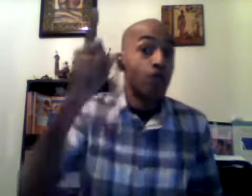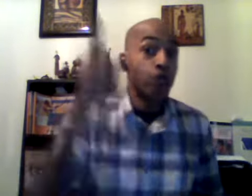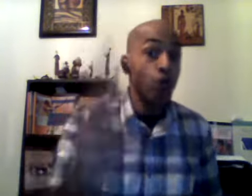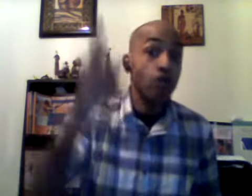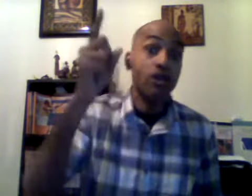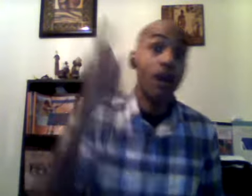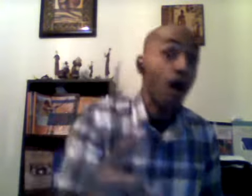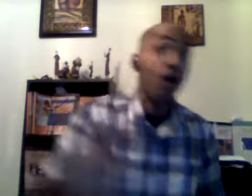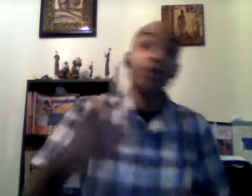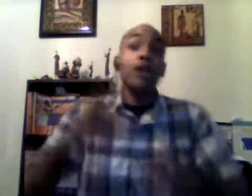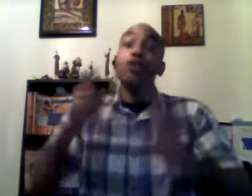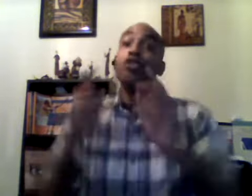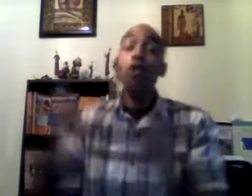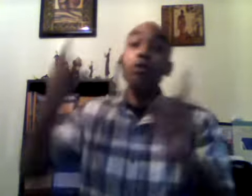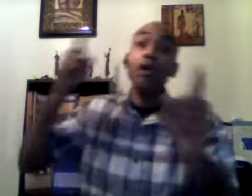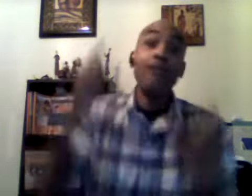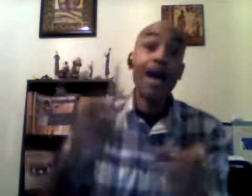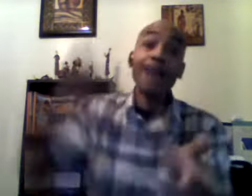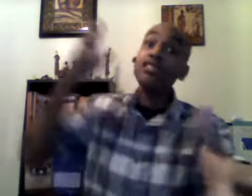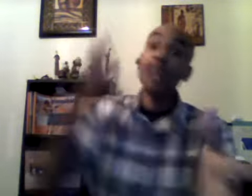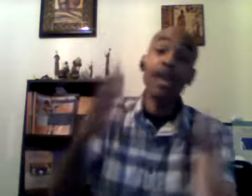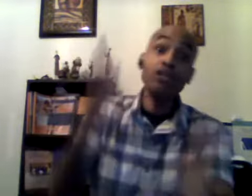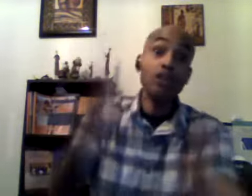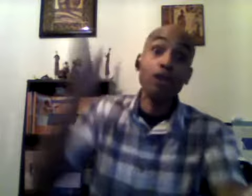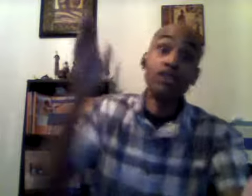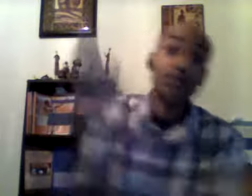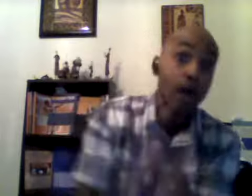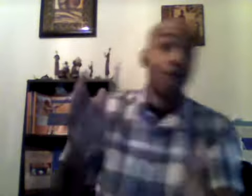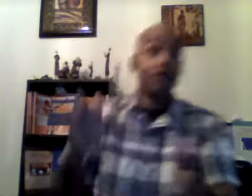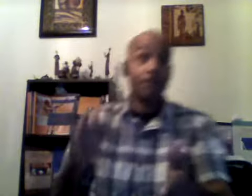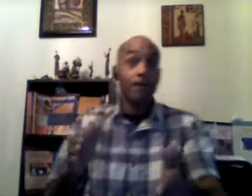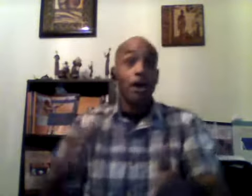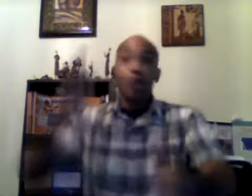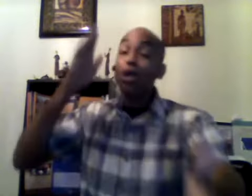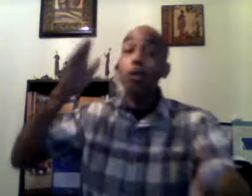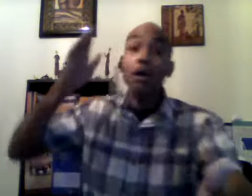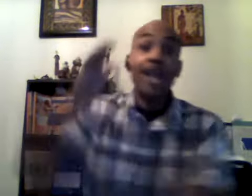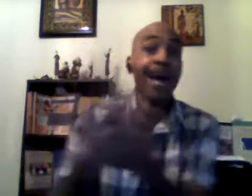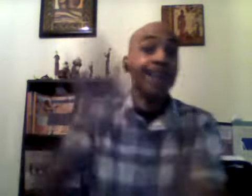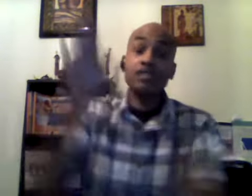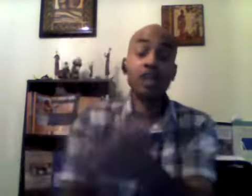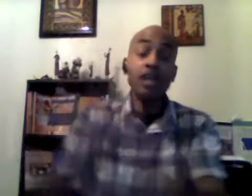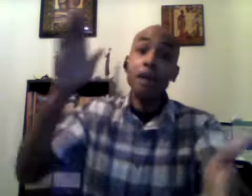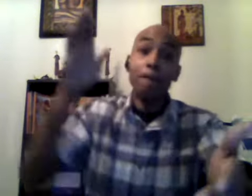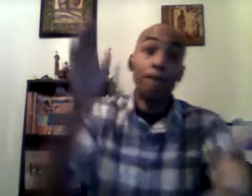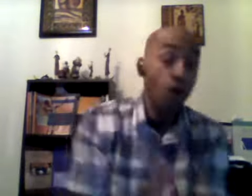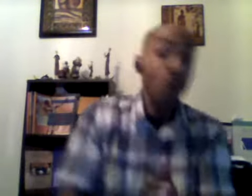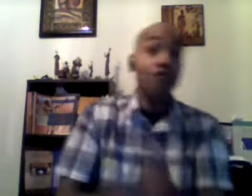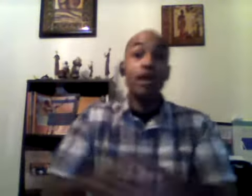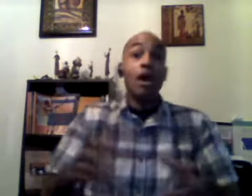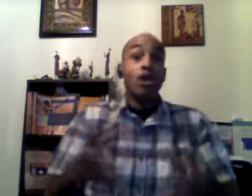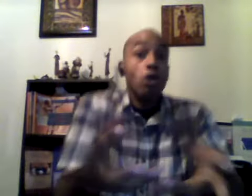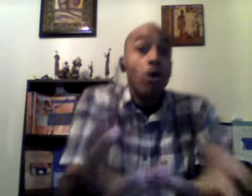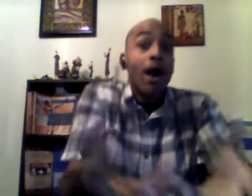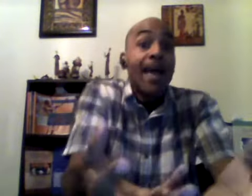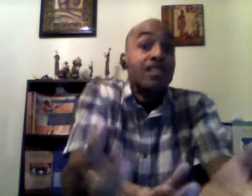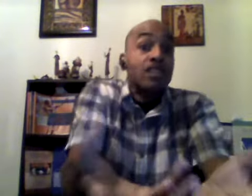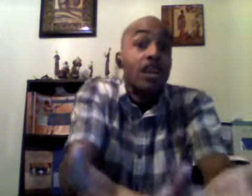root cause you will not change yourself you will not see improvement you will actually